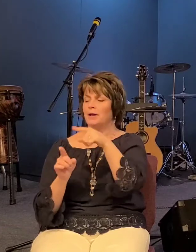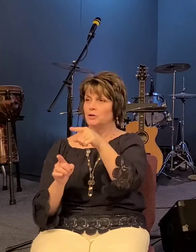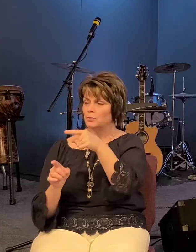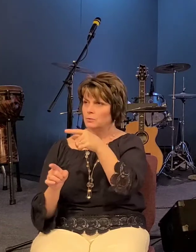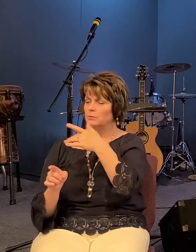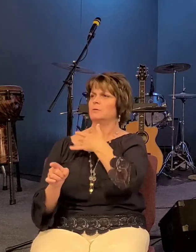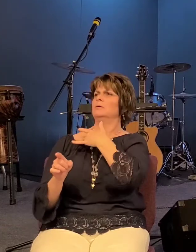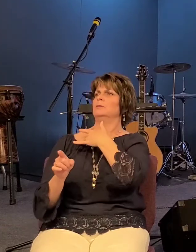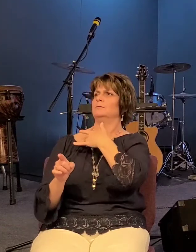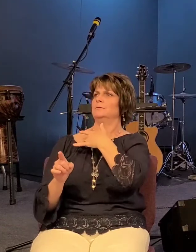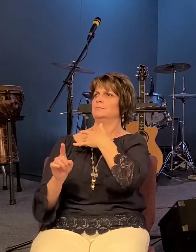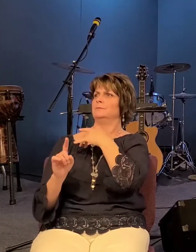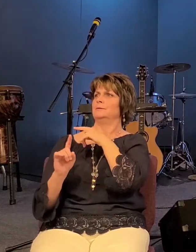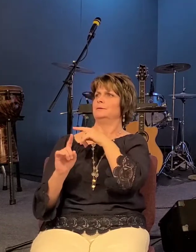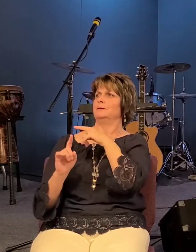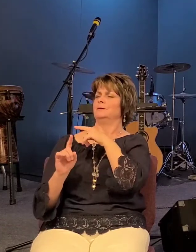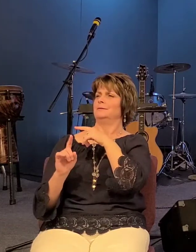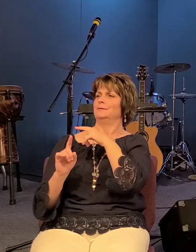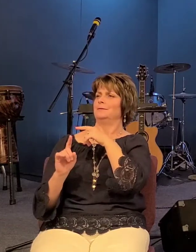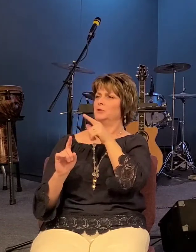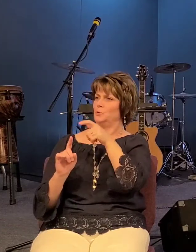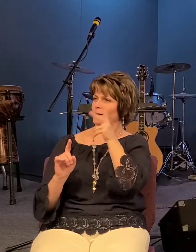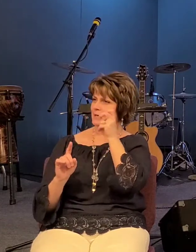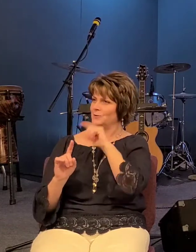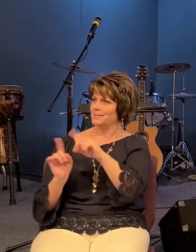and you know what that's the holy spirit at work